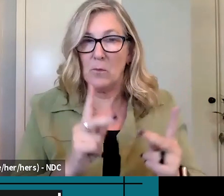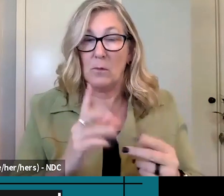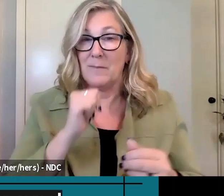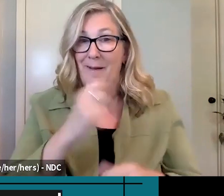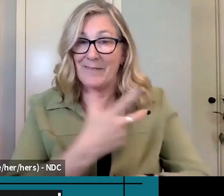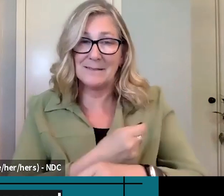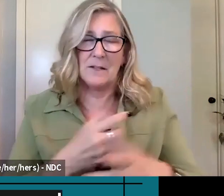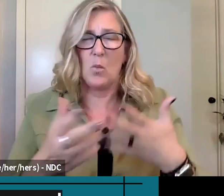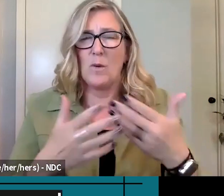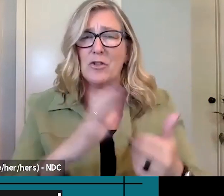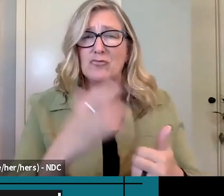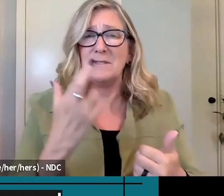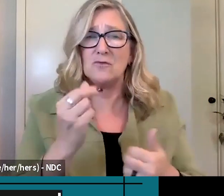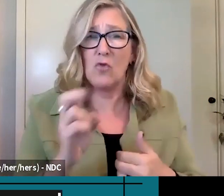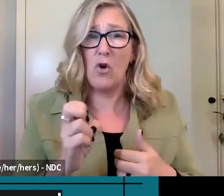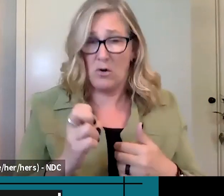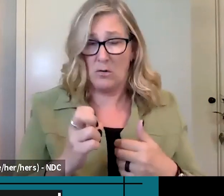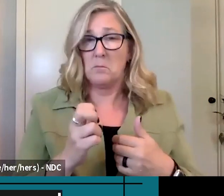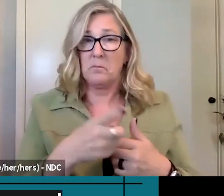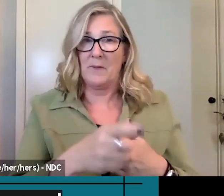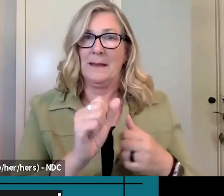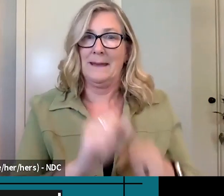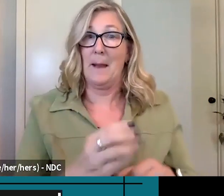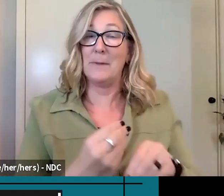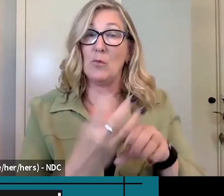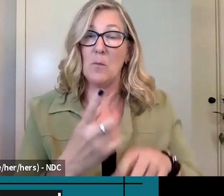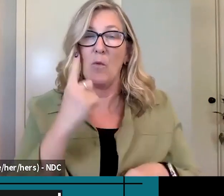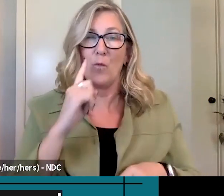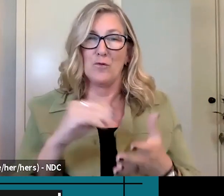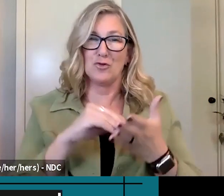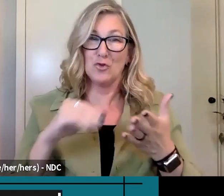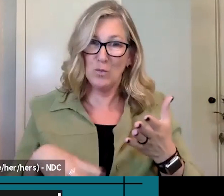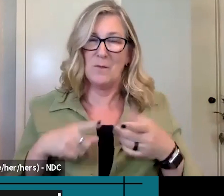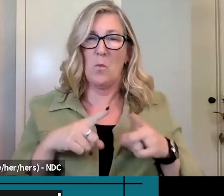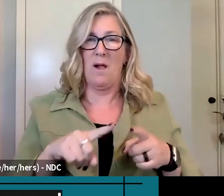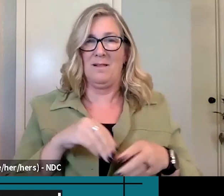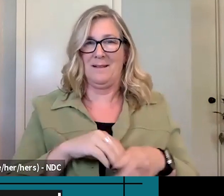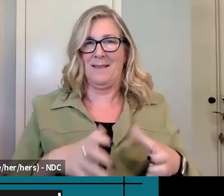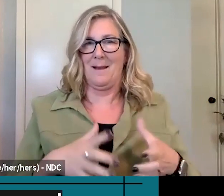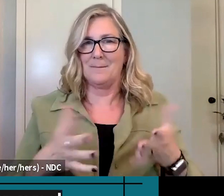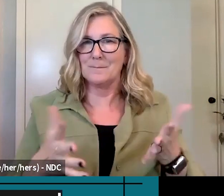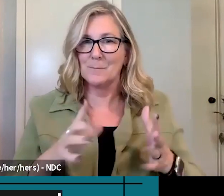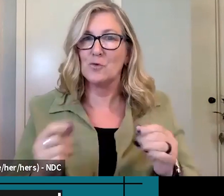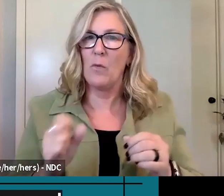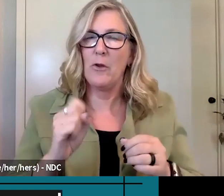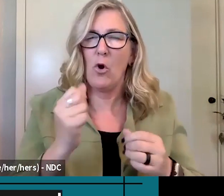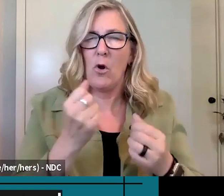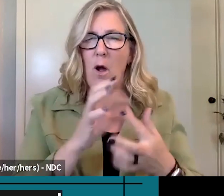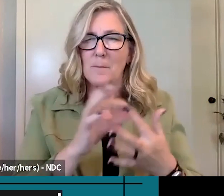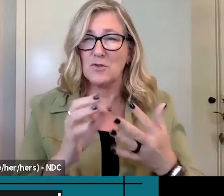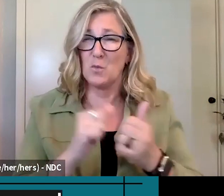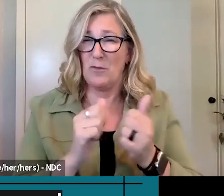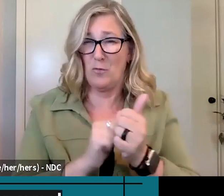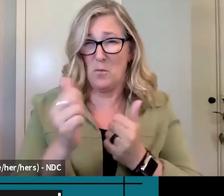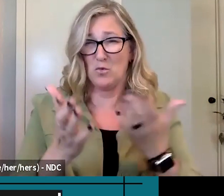if they're not comfortable yet being around people, maybe they weren't able to get vaccinated for whatever reason, the students can be remote while